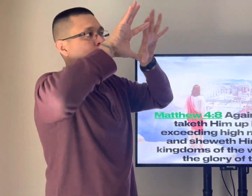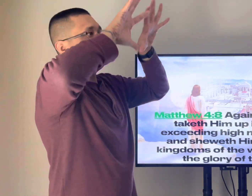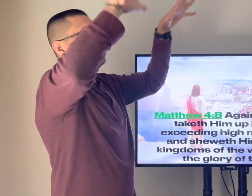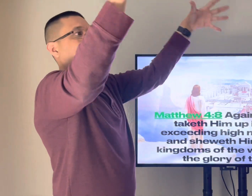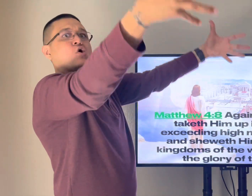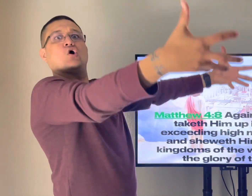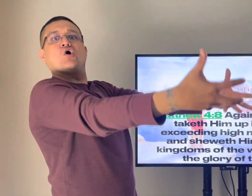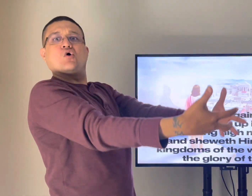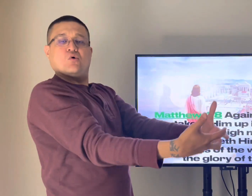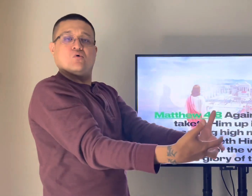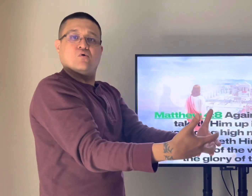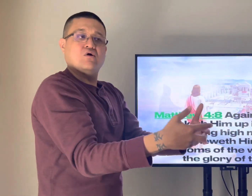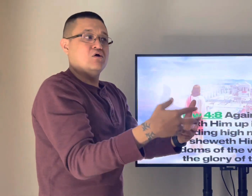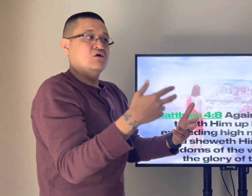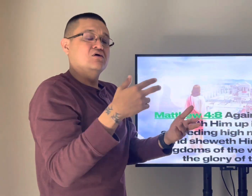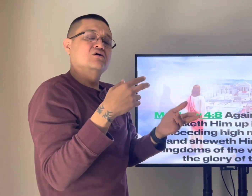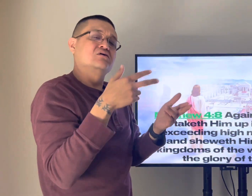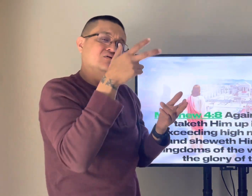we could see that full city of hawaii